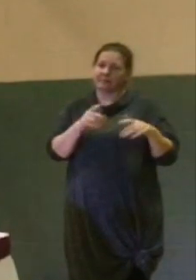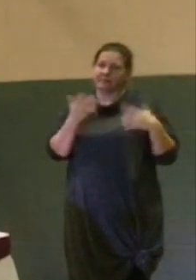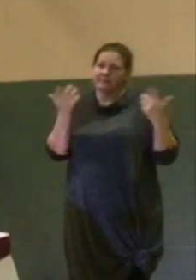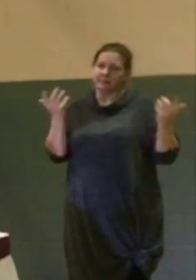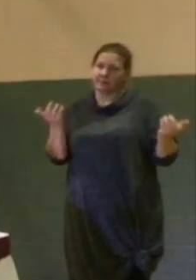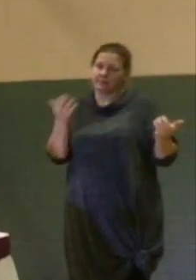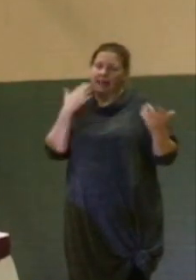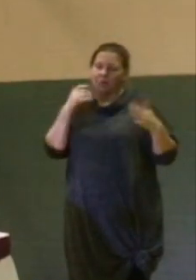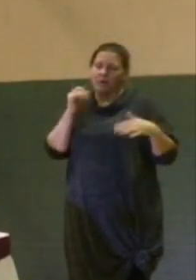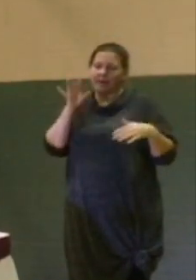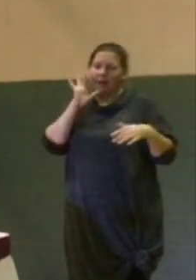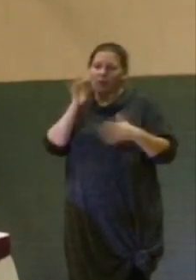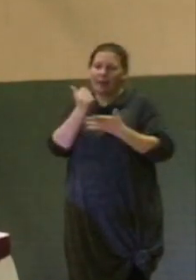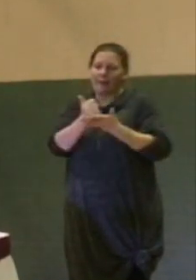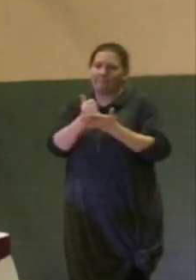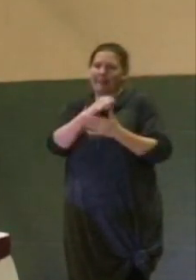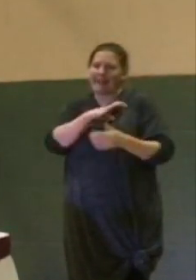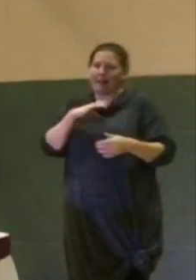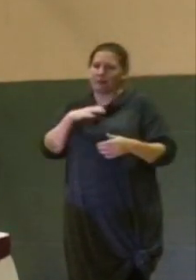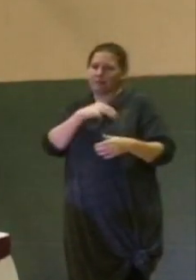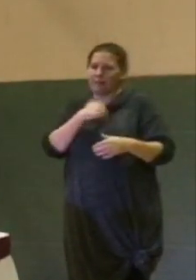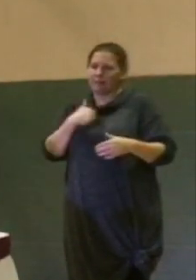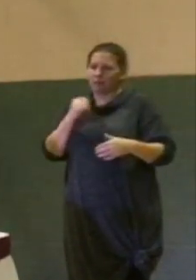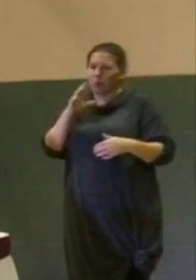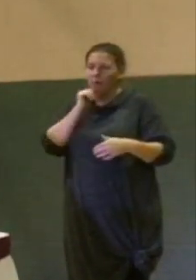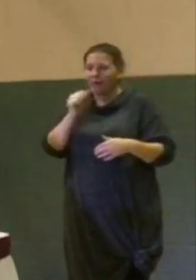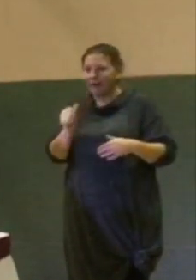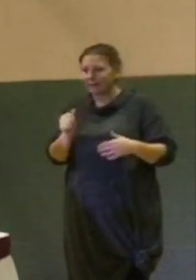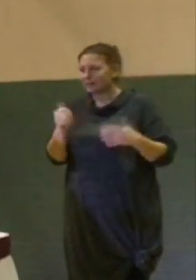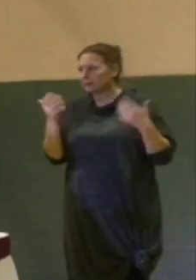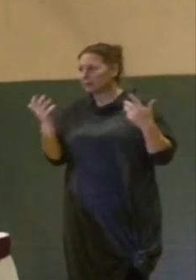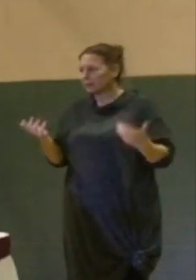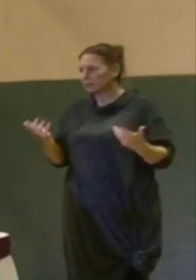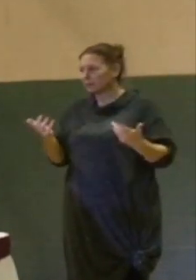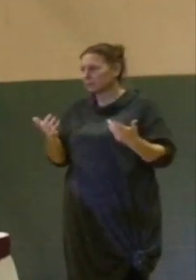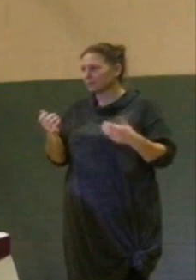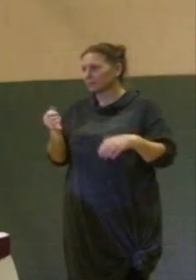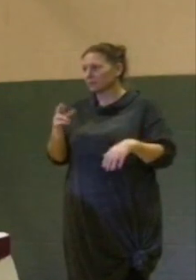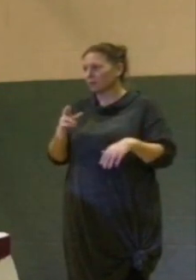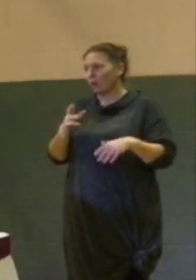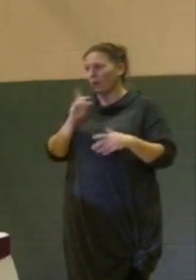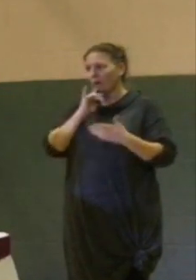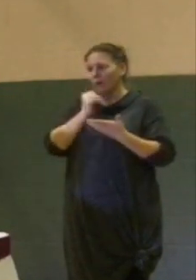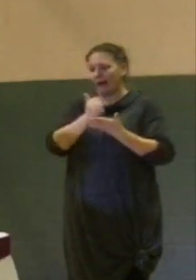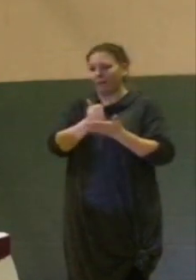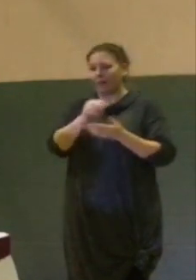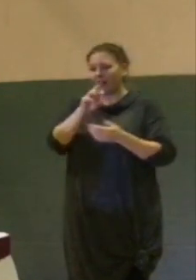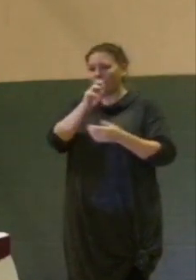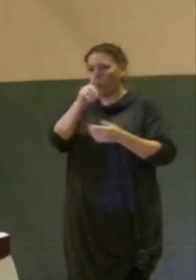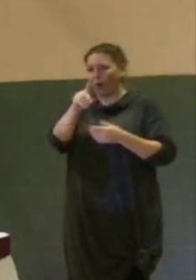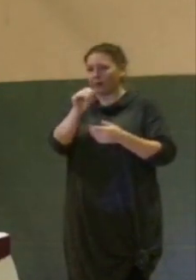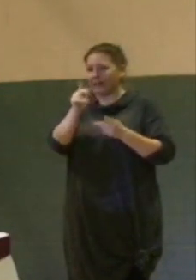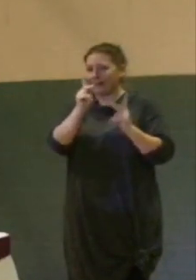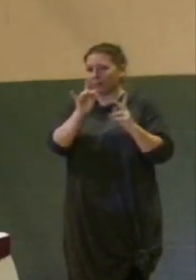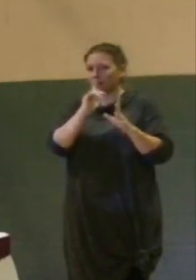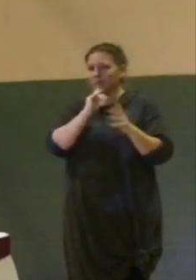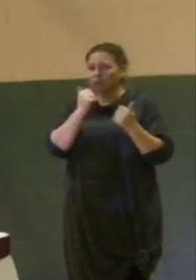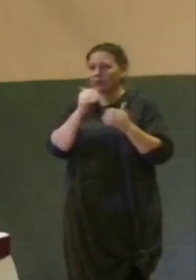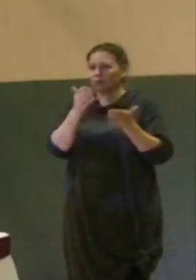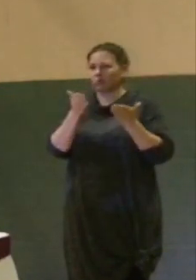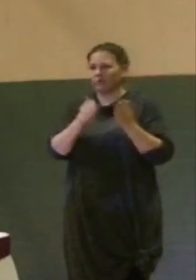the benefit of the council members as much as it would be beneficial to the ward that that person serves in. Okay.